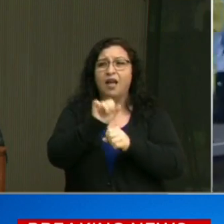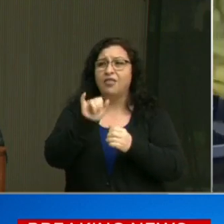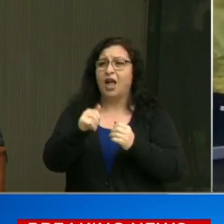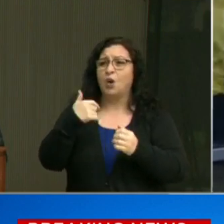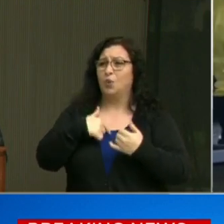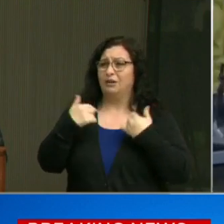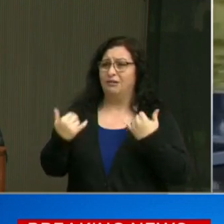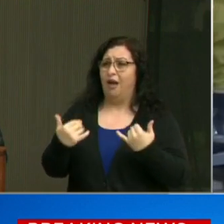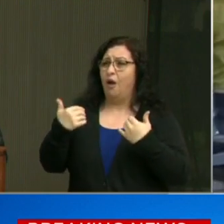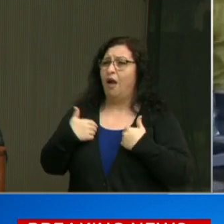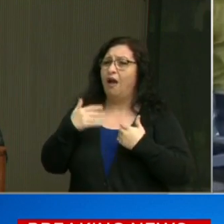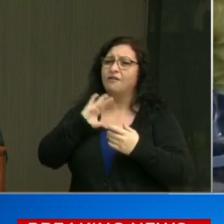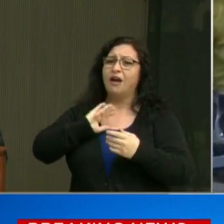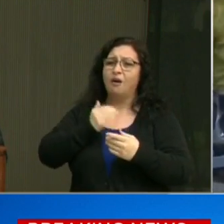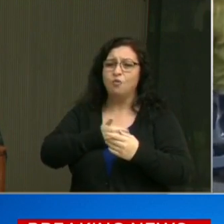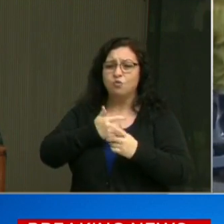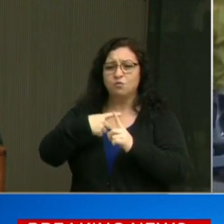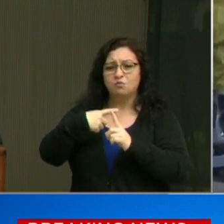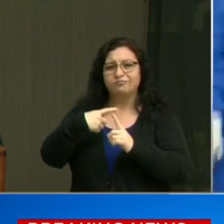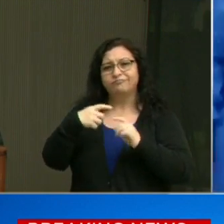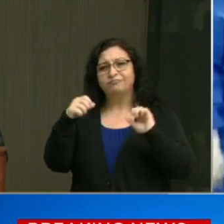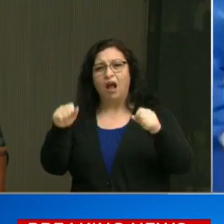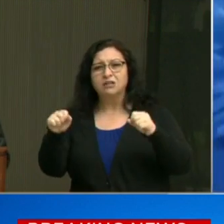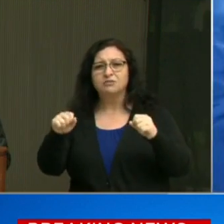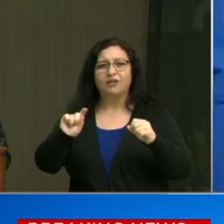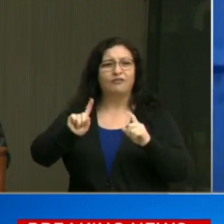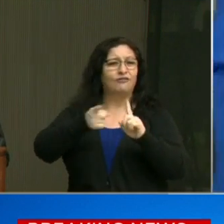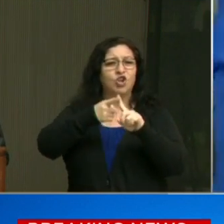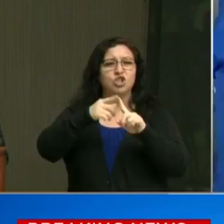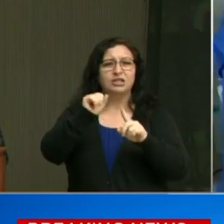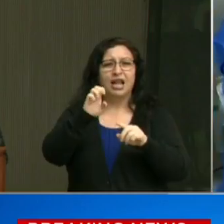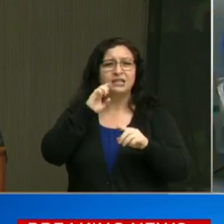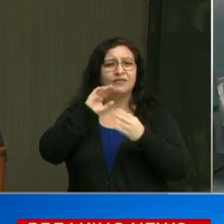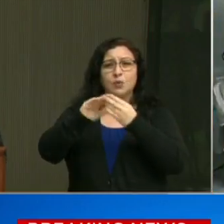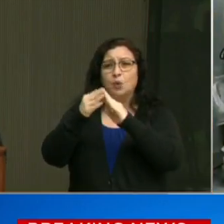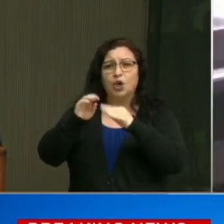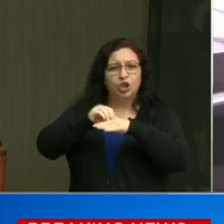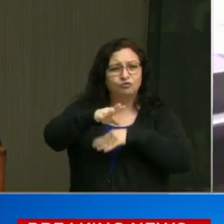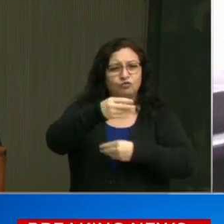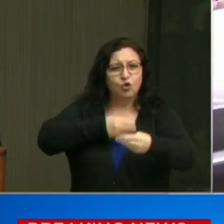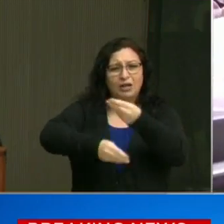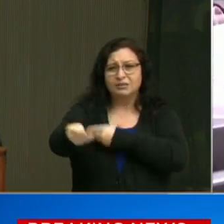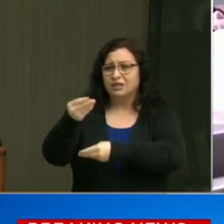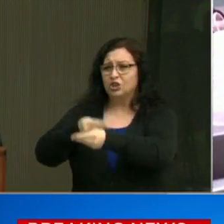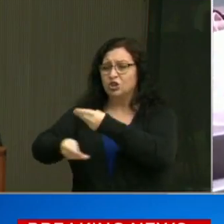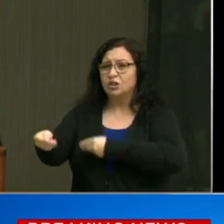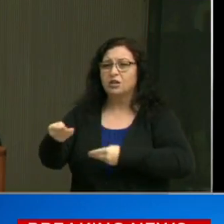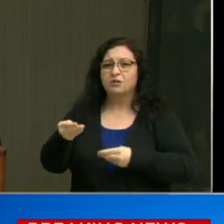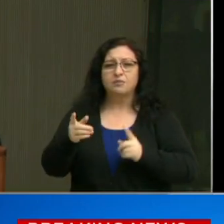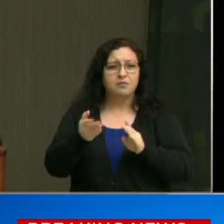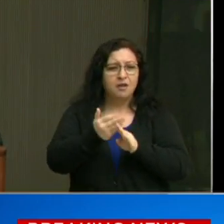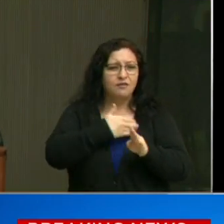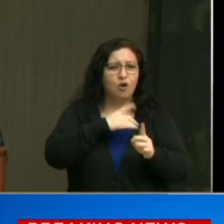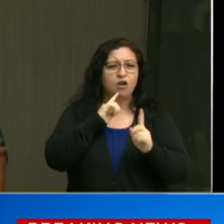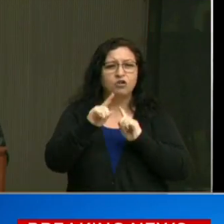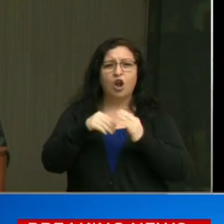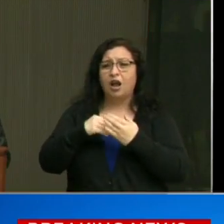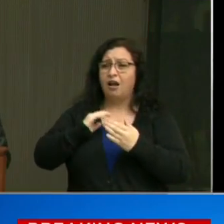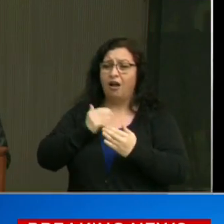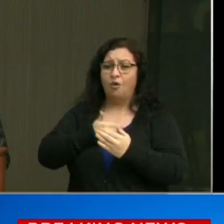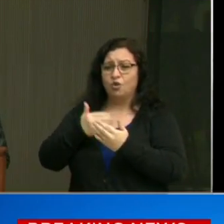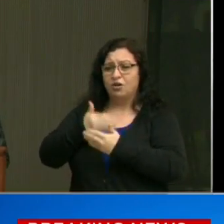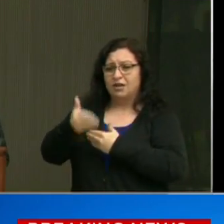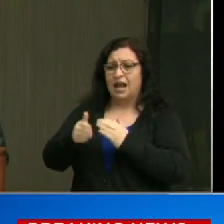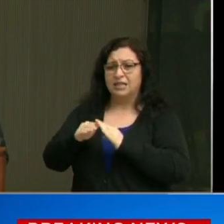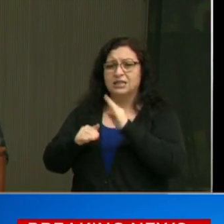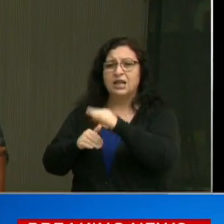we now have our possible first case of community transmission. Before I talk a little bit about our next steps, I